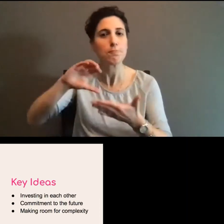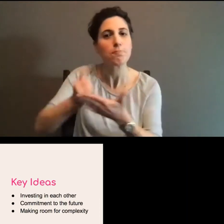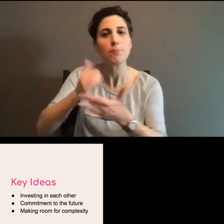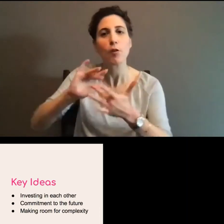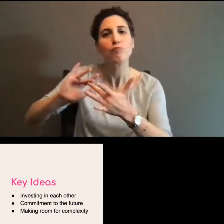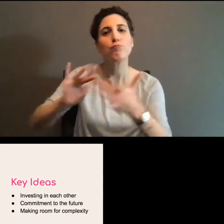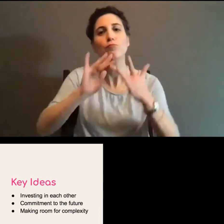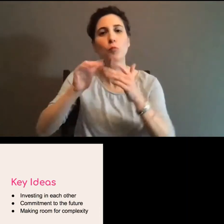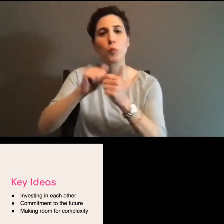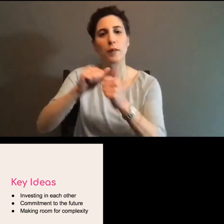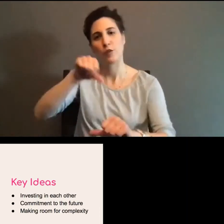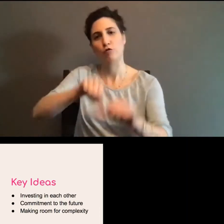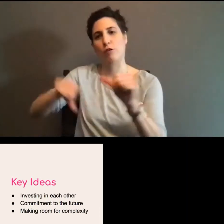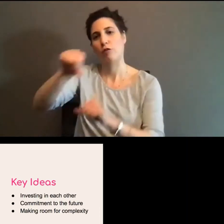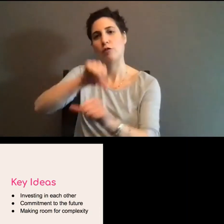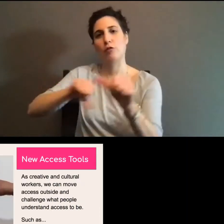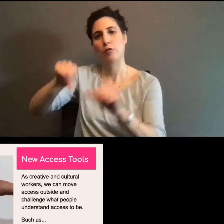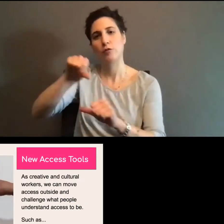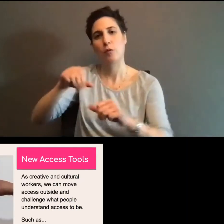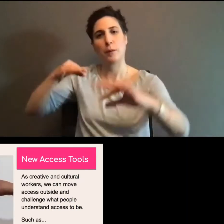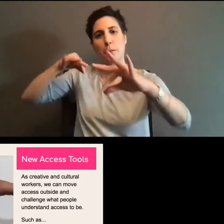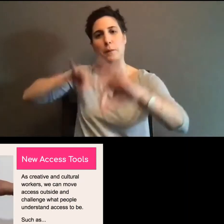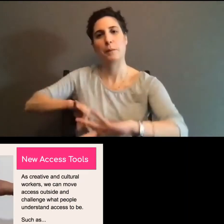people in their own community.